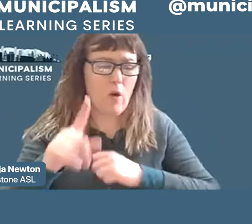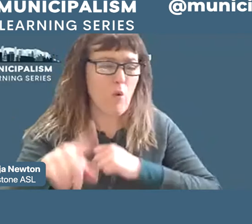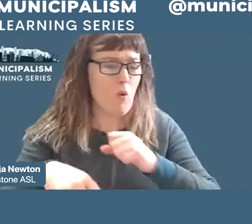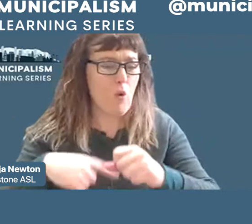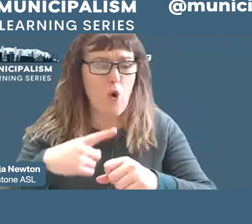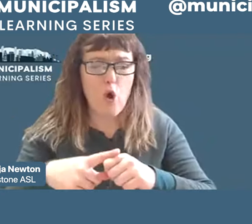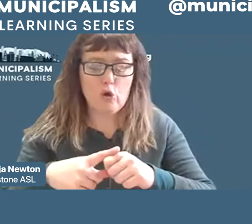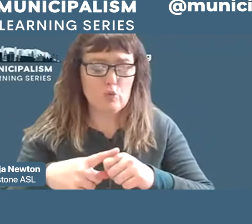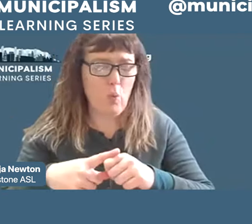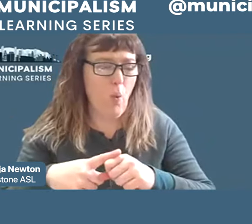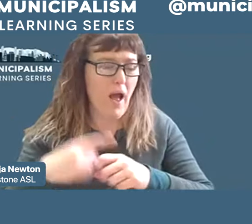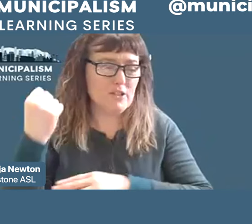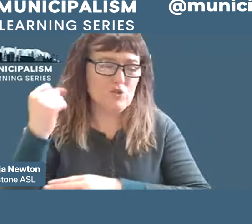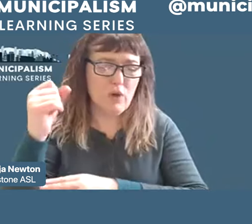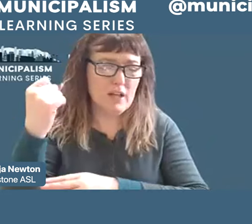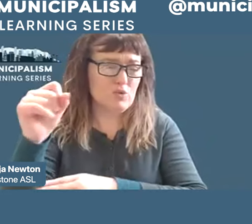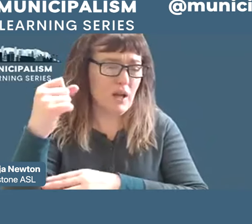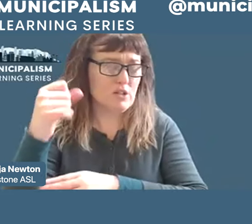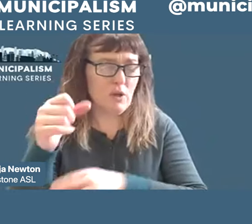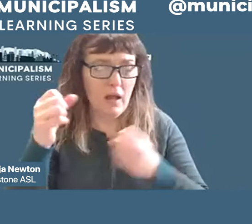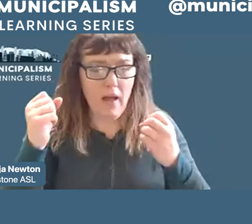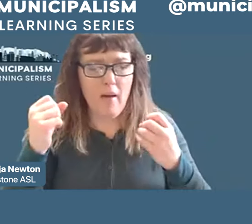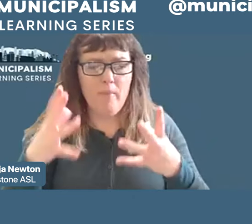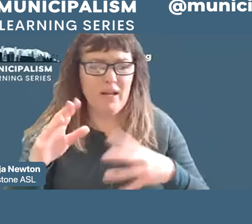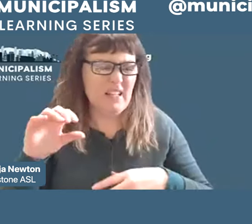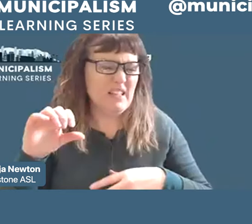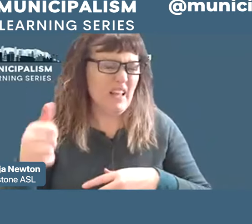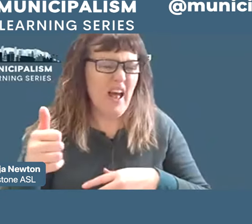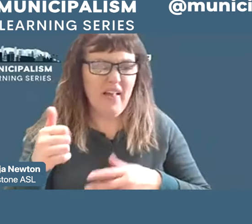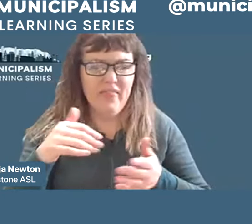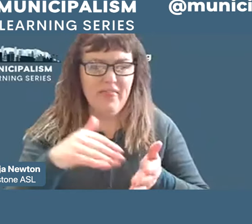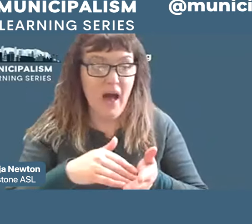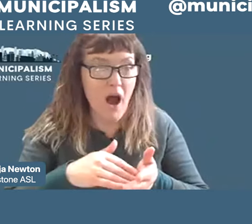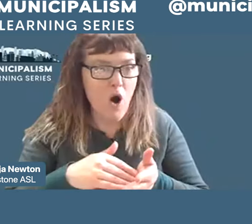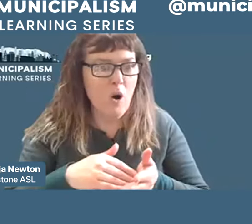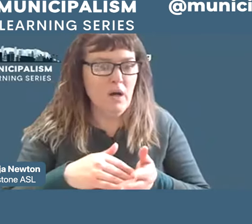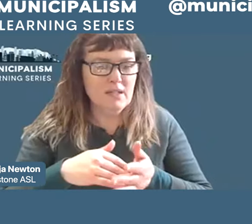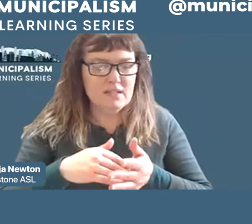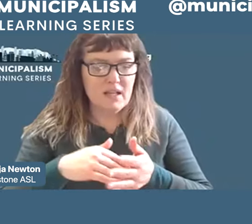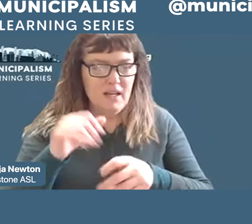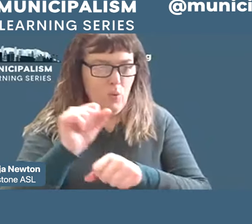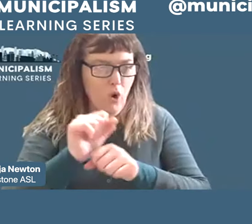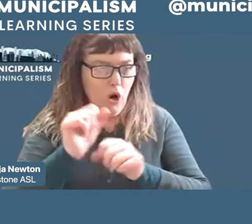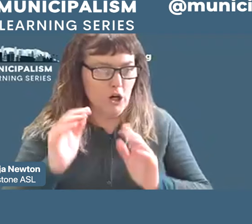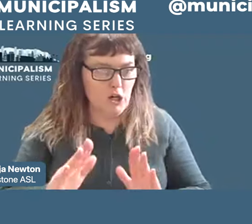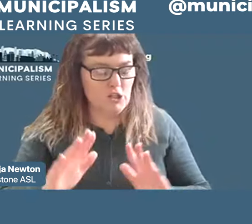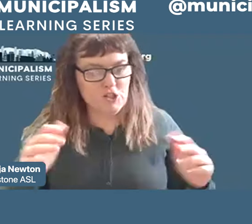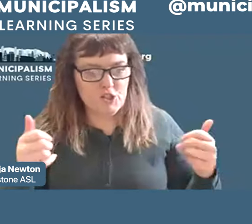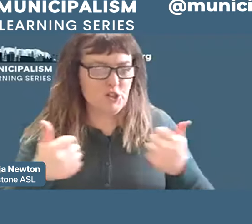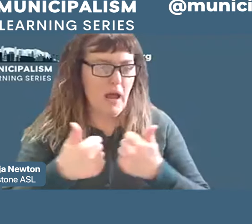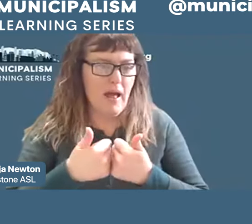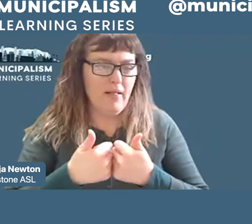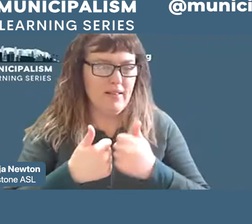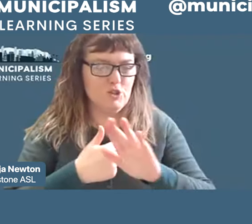involving tens of thousands of workers who challenged the dominance of their employers and the repressive